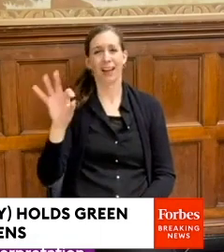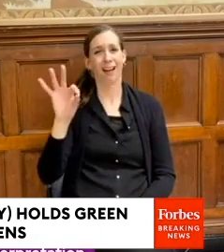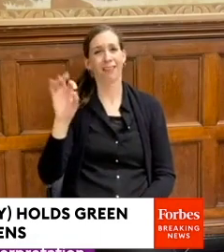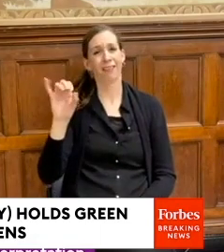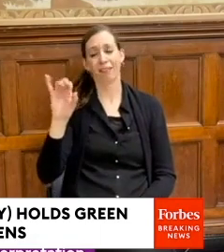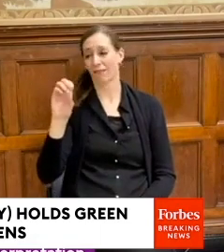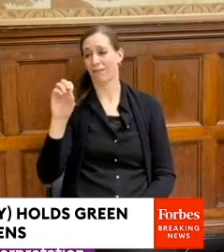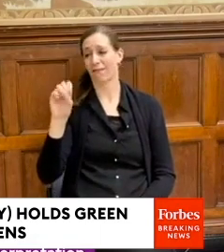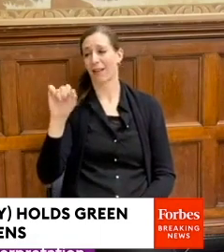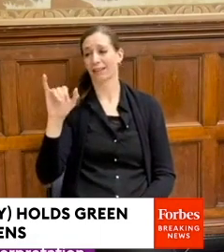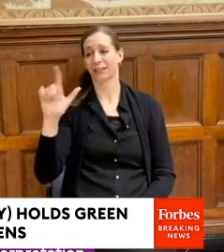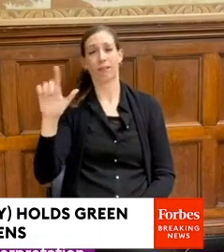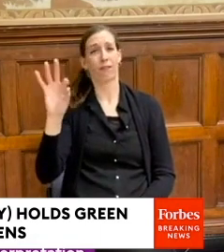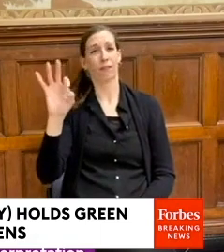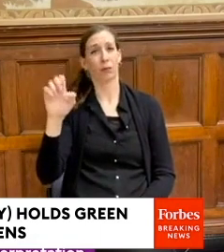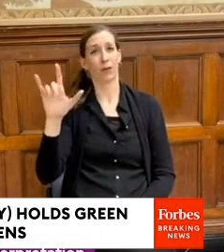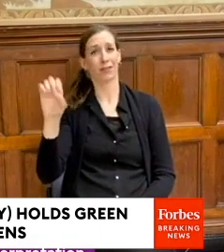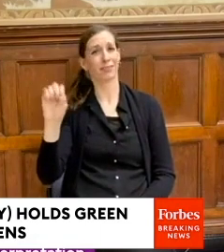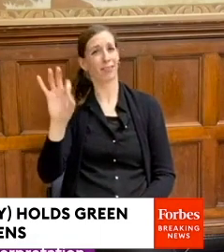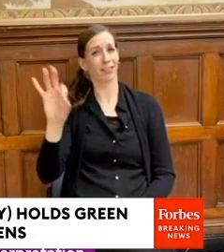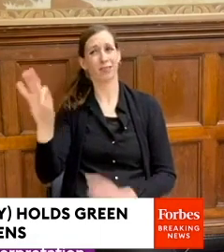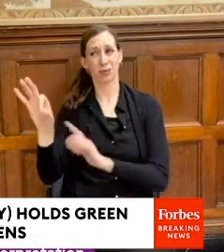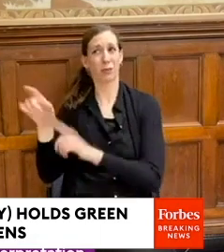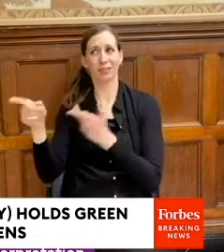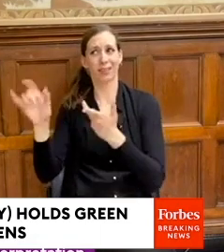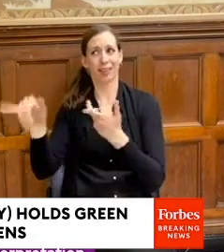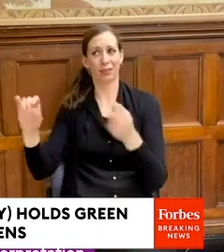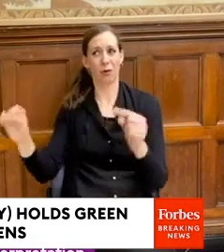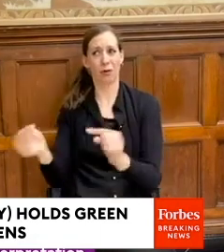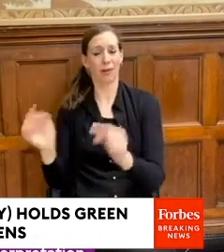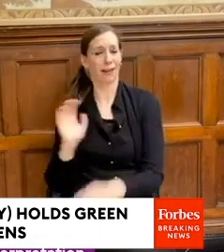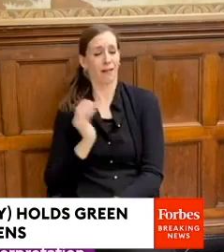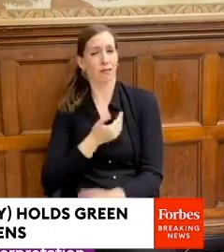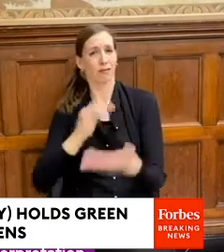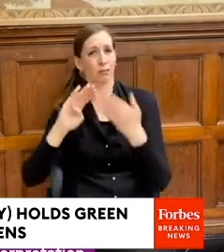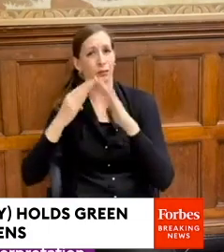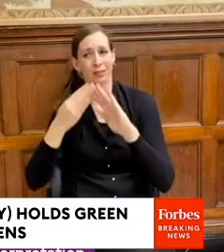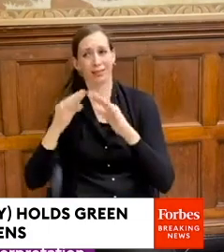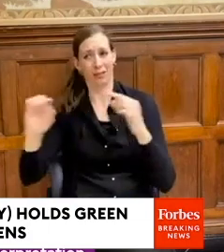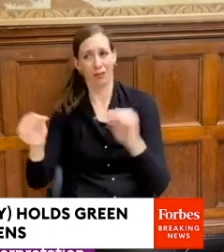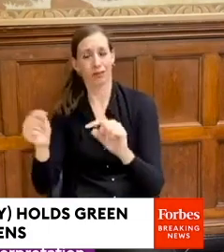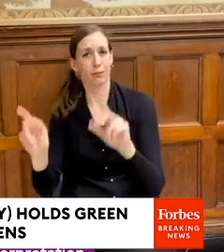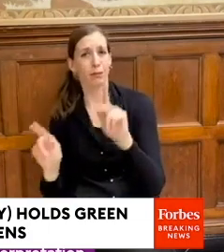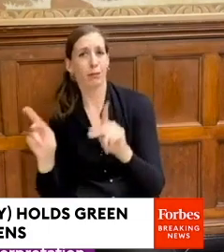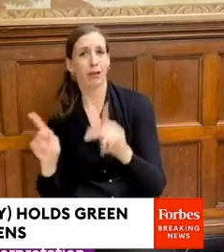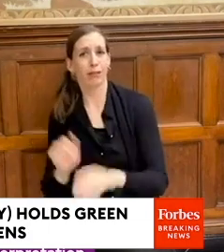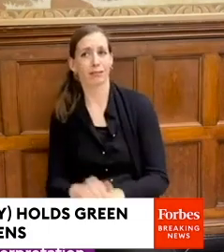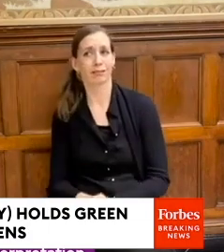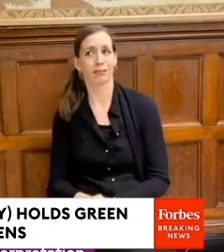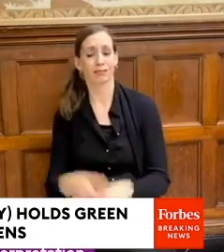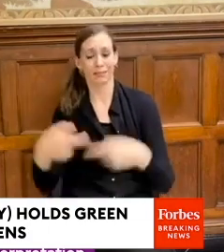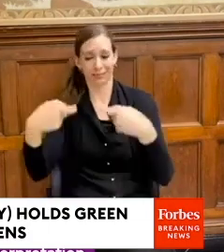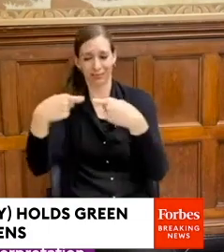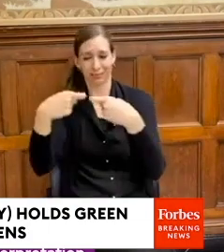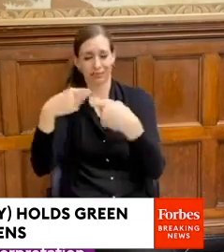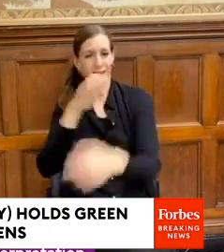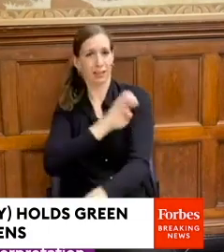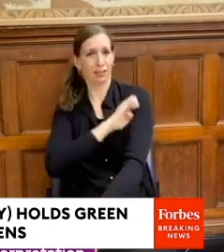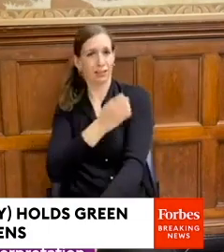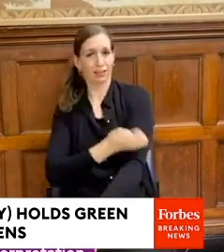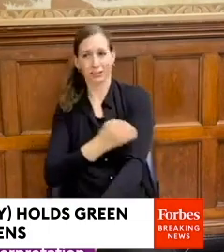in our community. And the fact of the matter is, is that electric does not have to be more expensive.